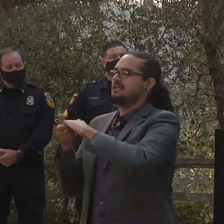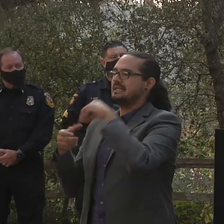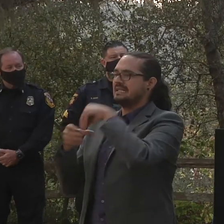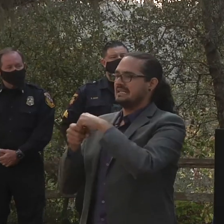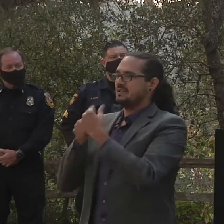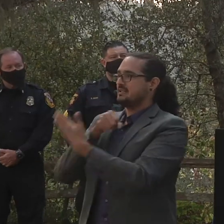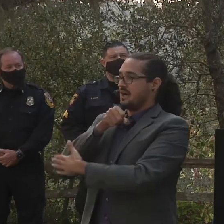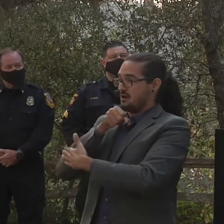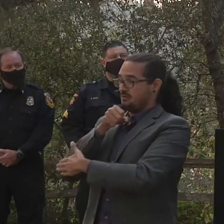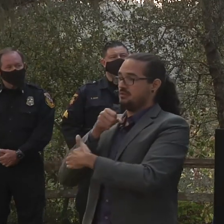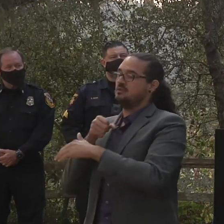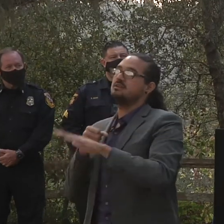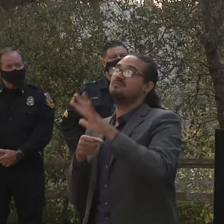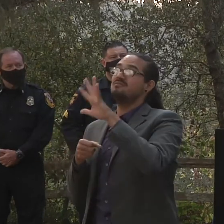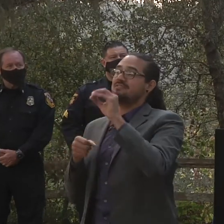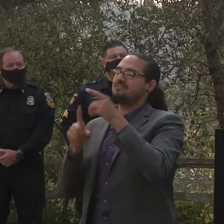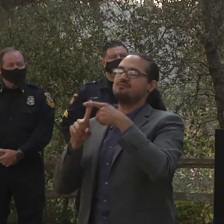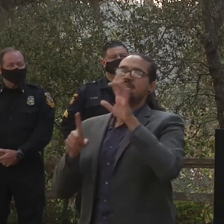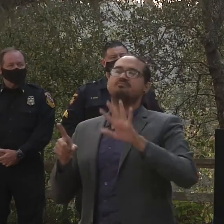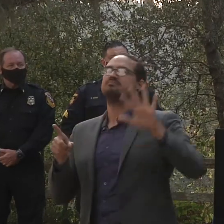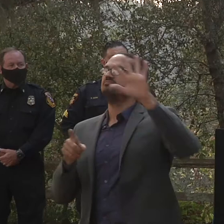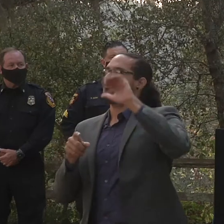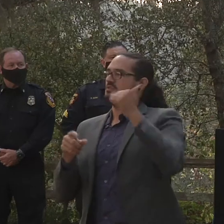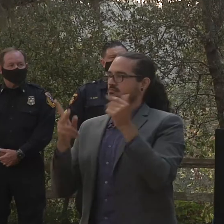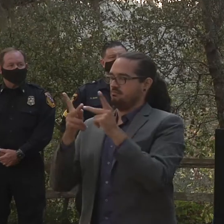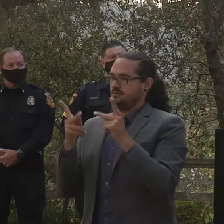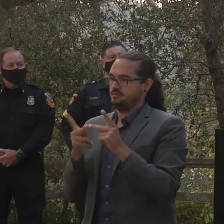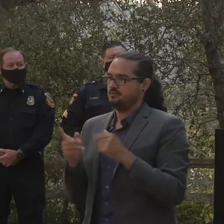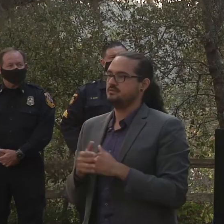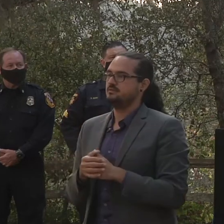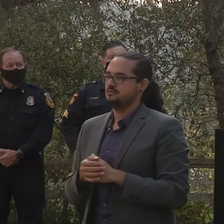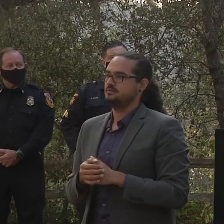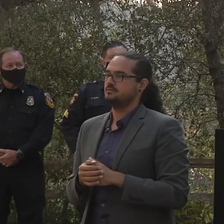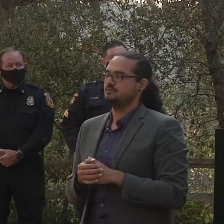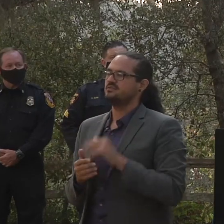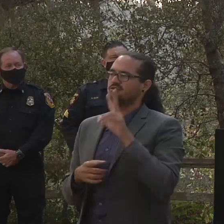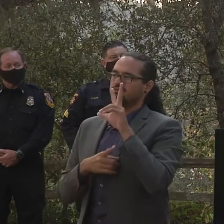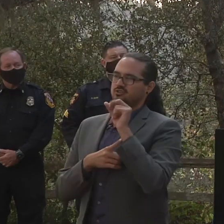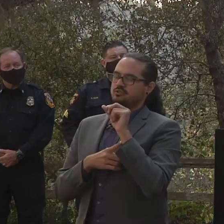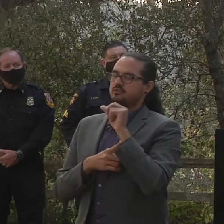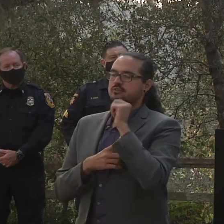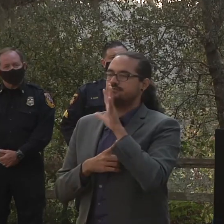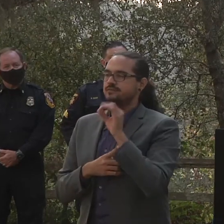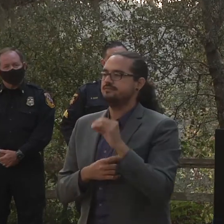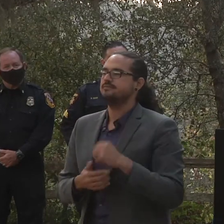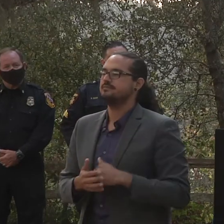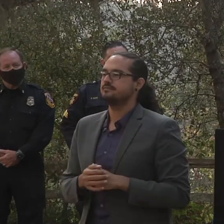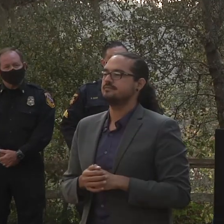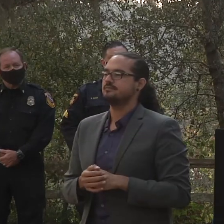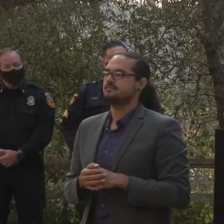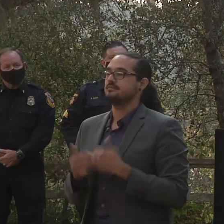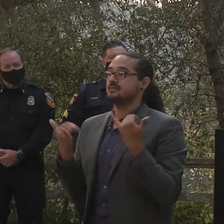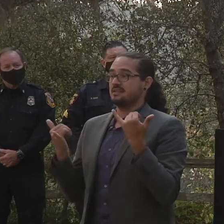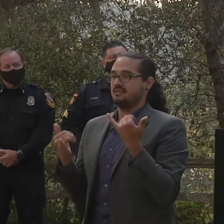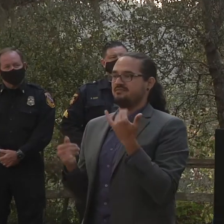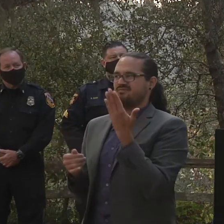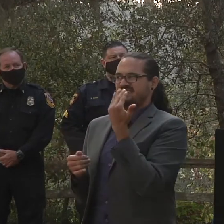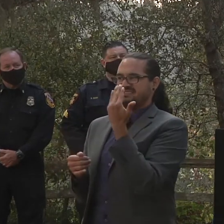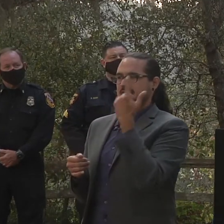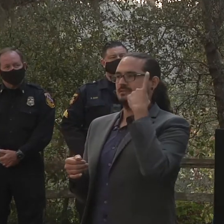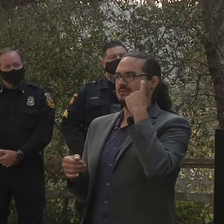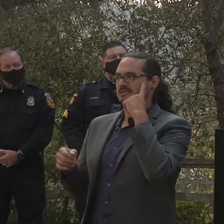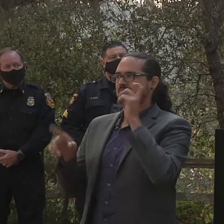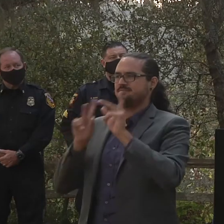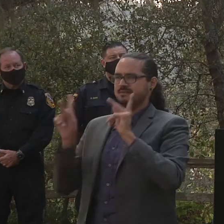calls for service, we had four welfare checks that our office responded to, as well as 13 suspicious person calls. And